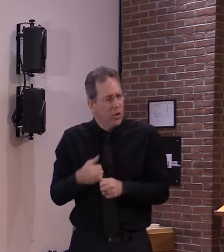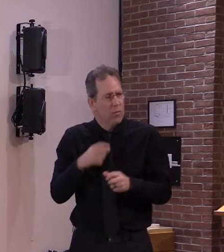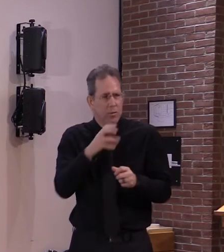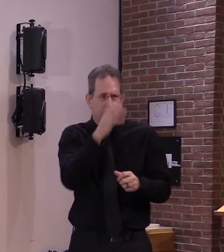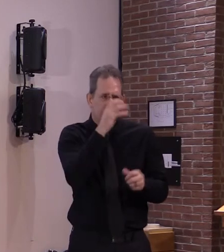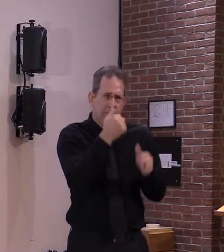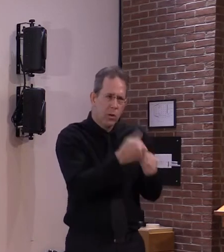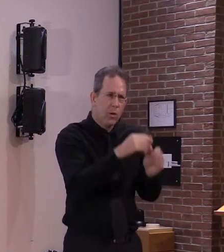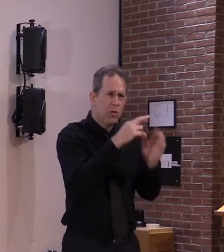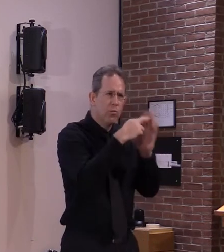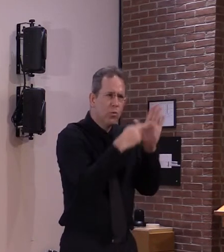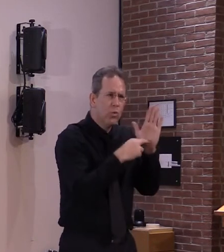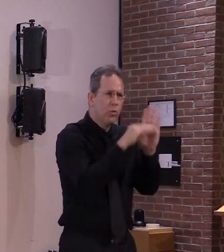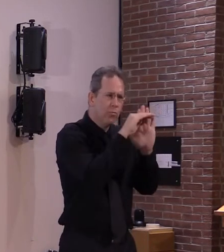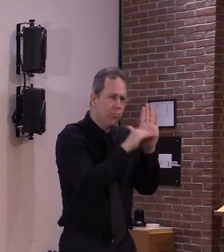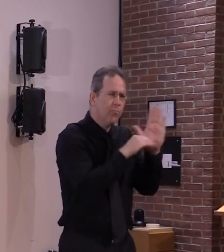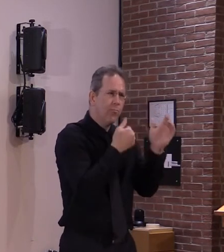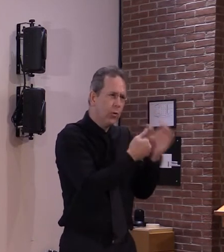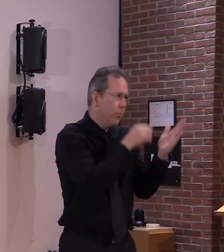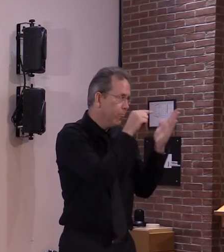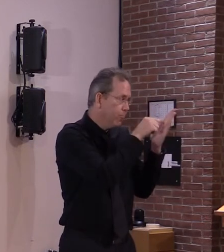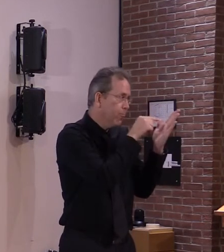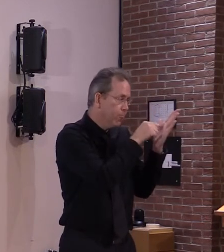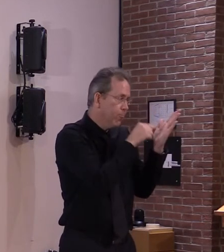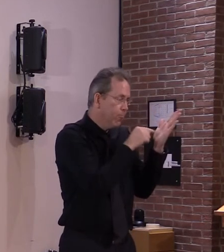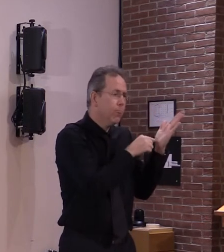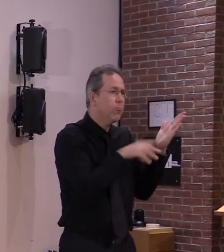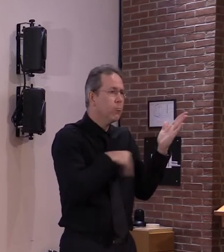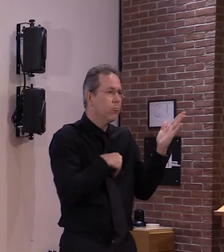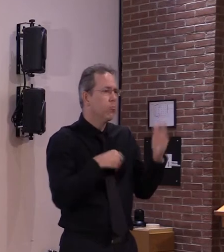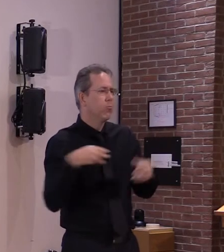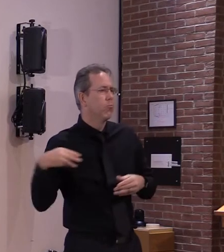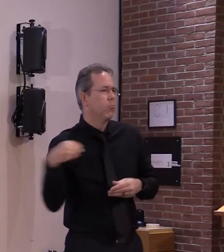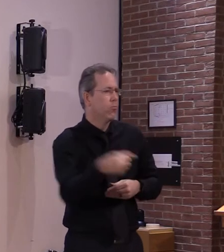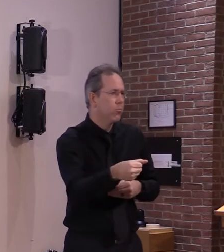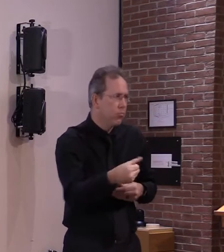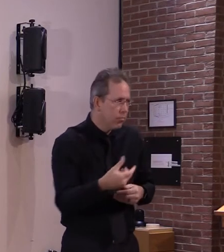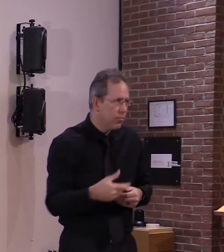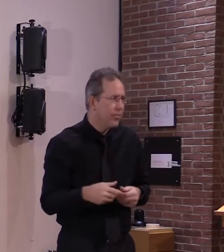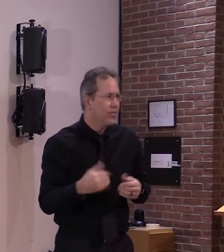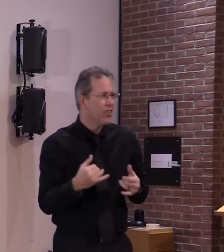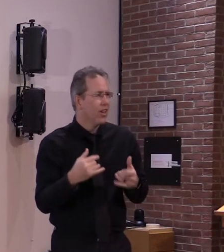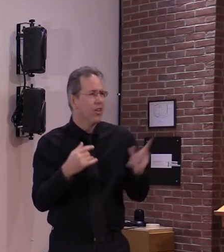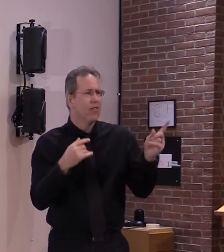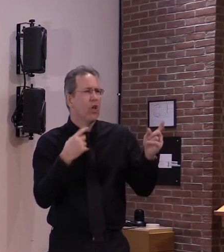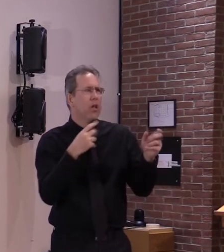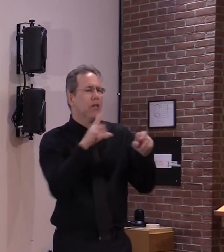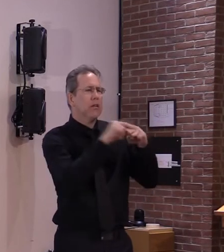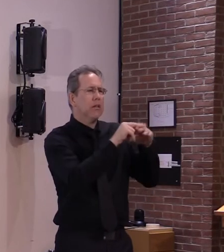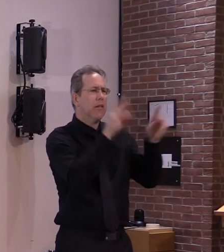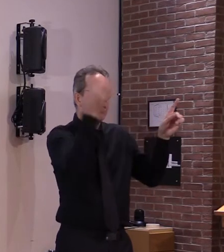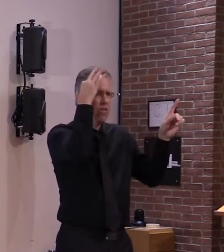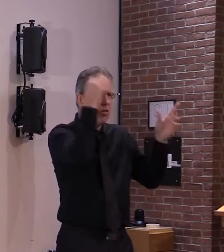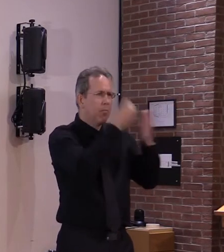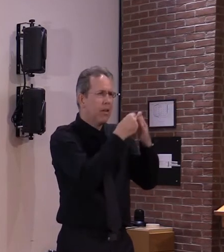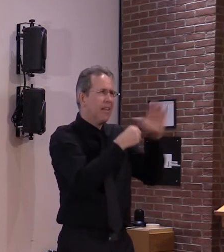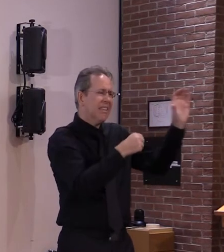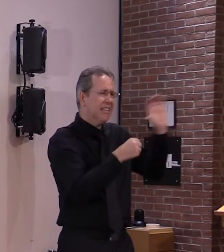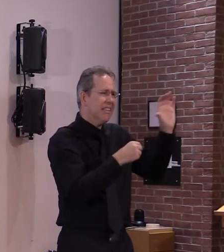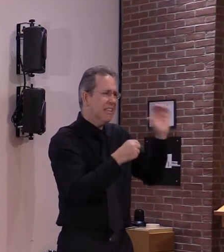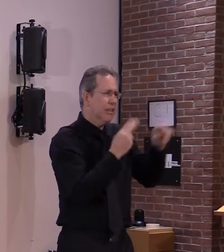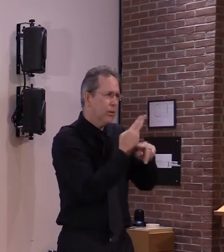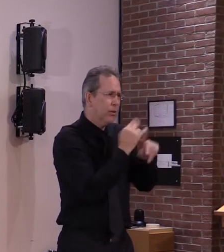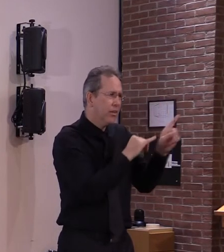the pua for instance is picked up by the federal government that wouldn't come out of that doesn't come out of the unemployment trust fund